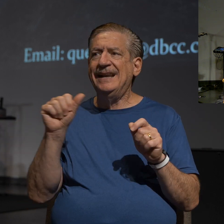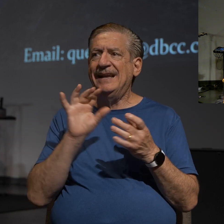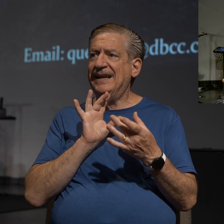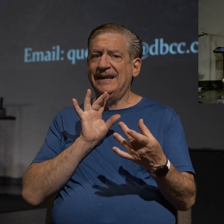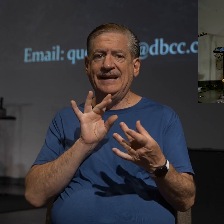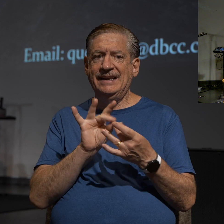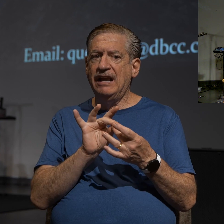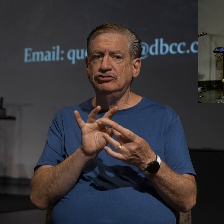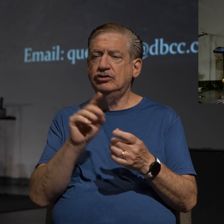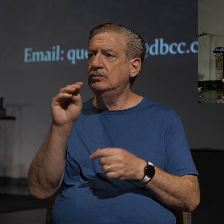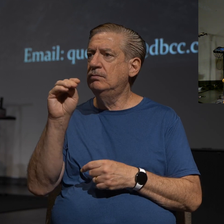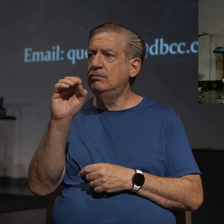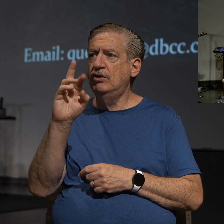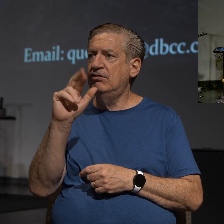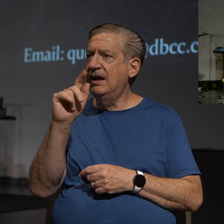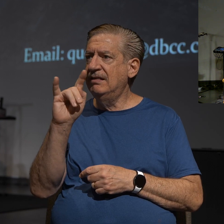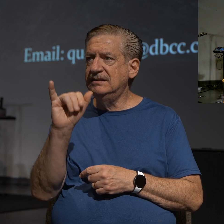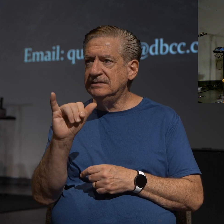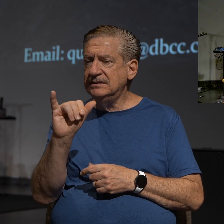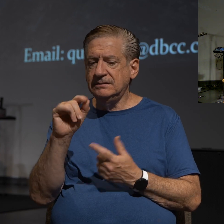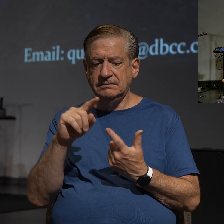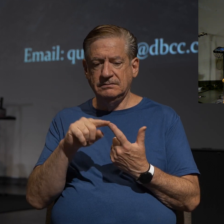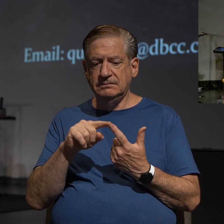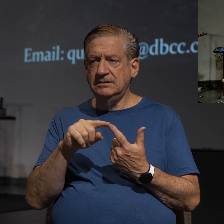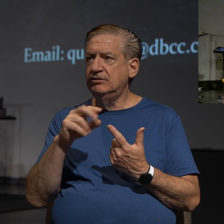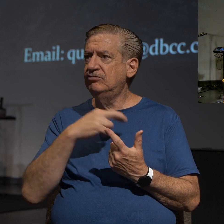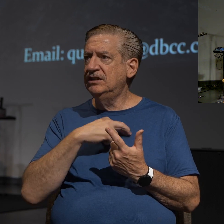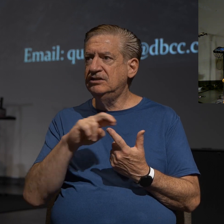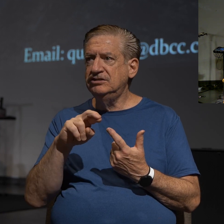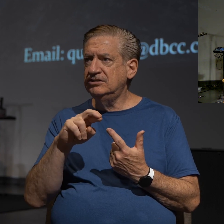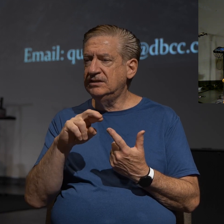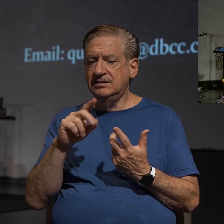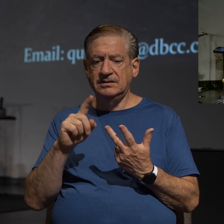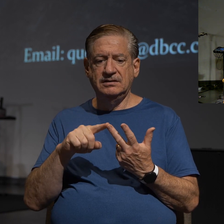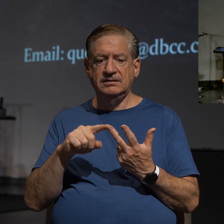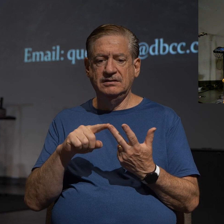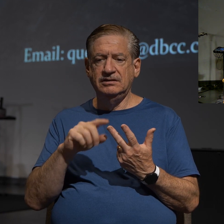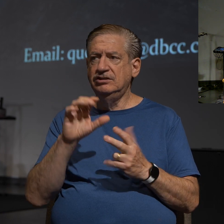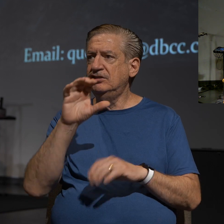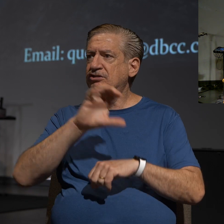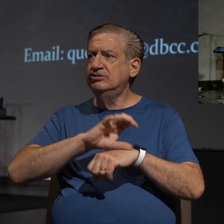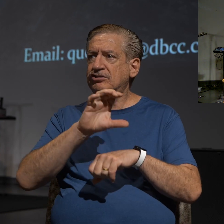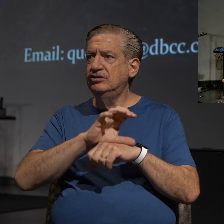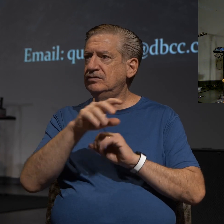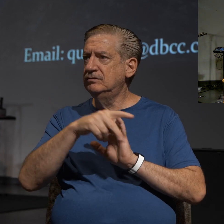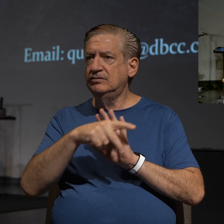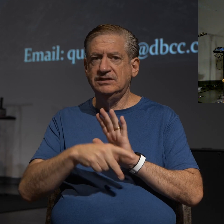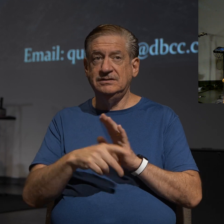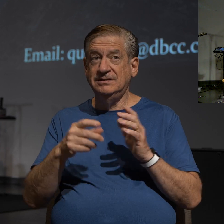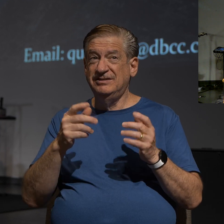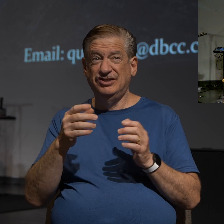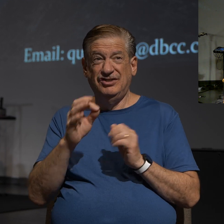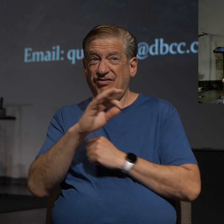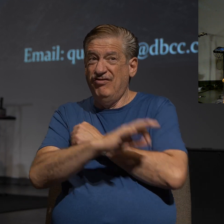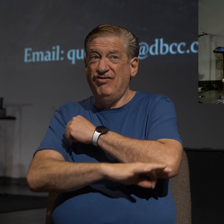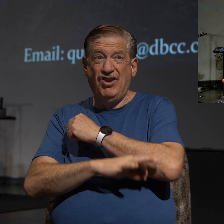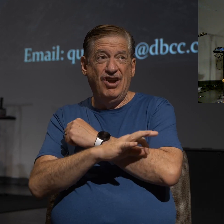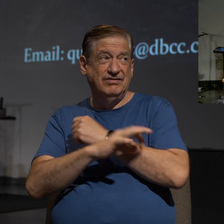any connection to morality, society, religion, church principles. That's just foreign to many of them.